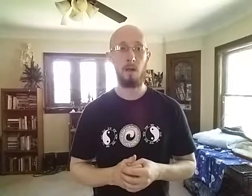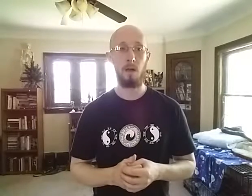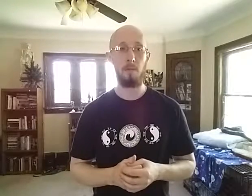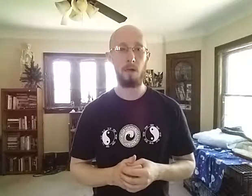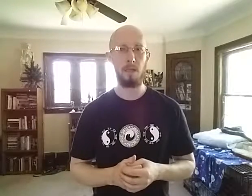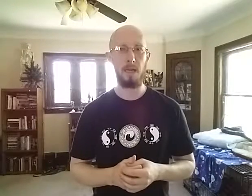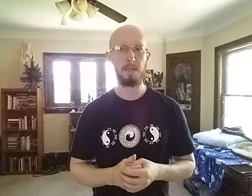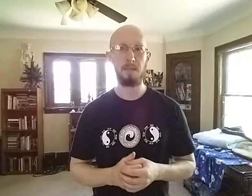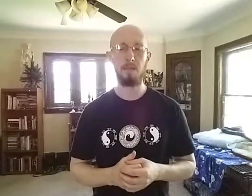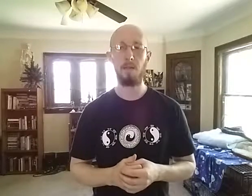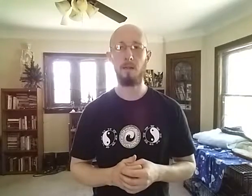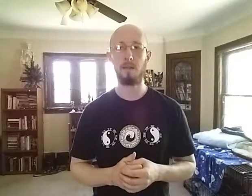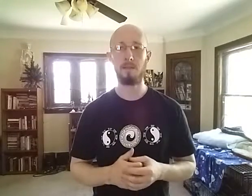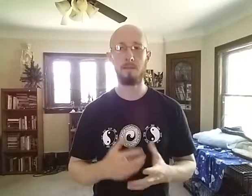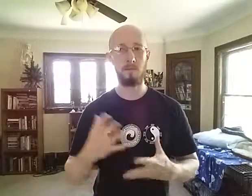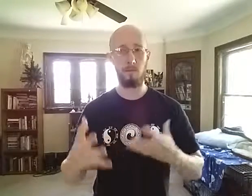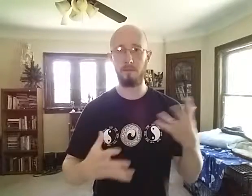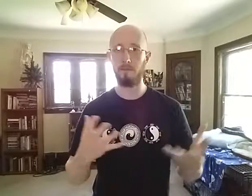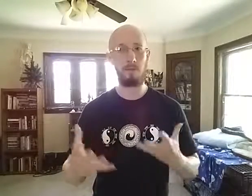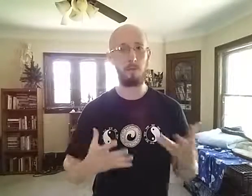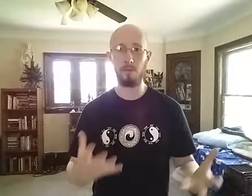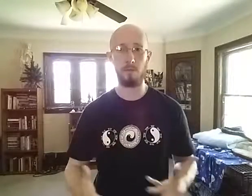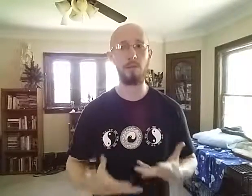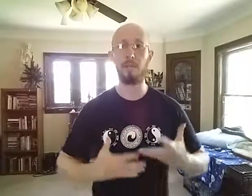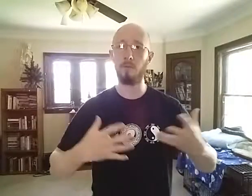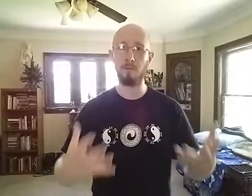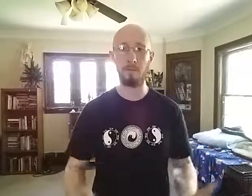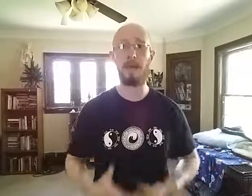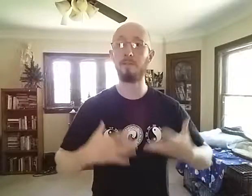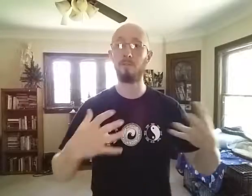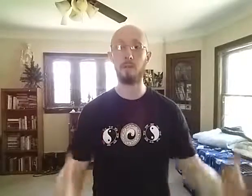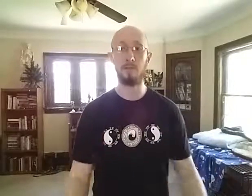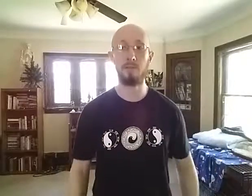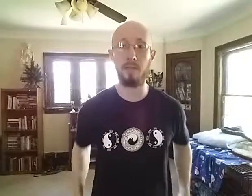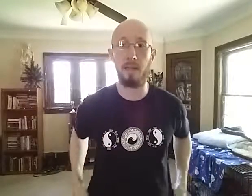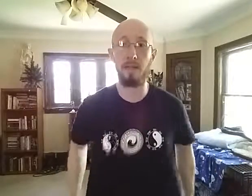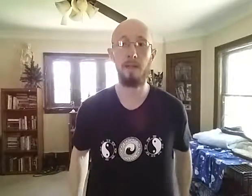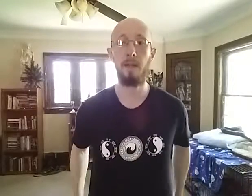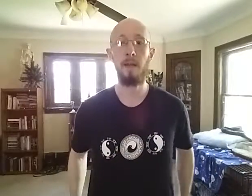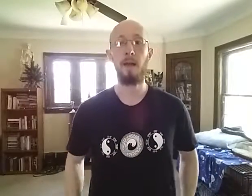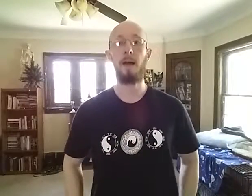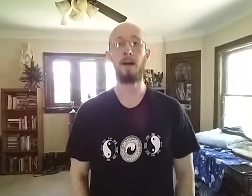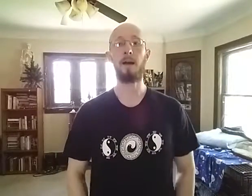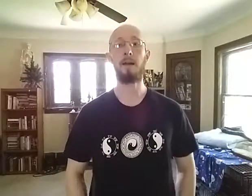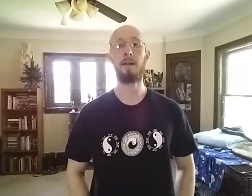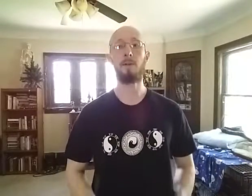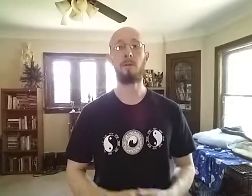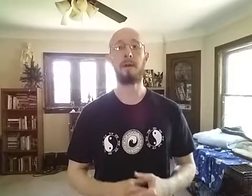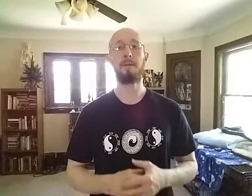a lot, when, you know, you're learning and trying to relax and trying to understand, and all that,